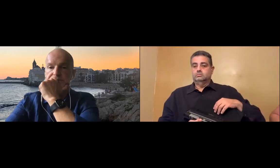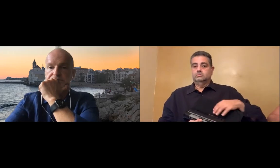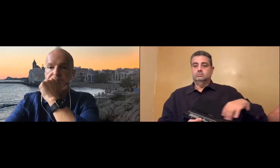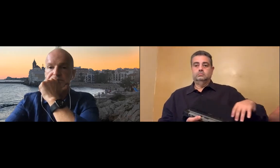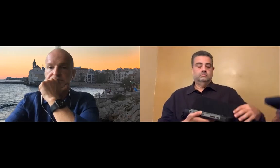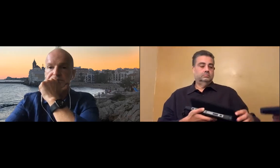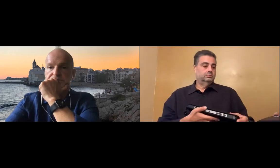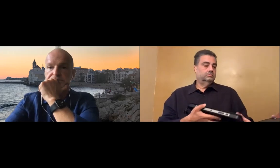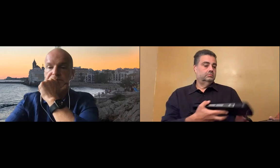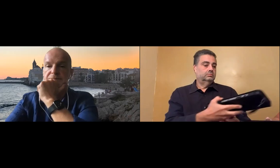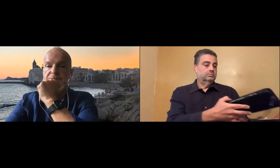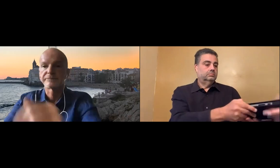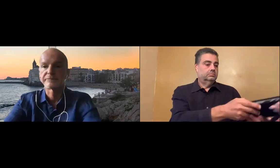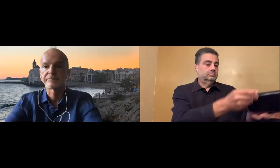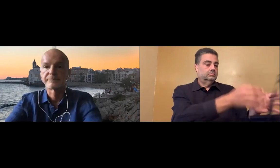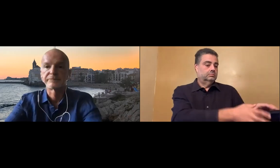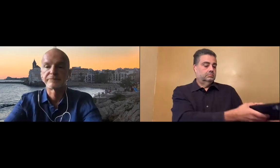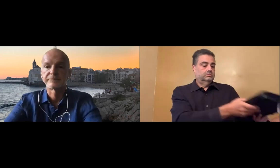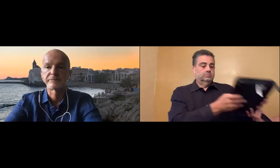That's here's what that looks like.